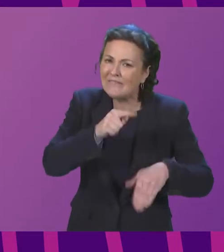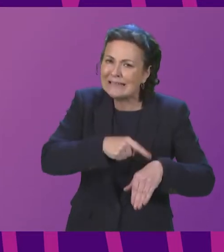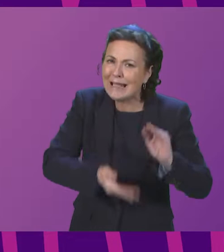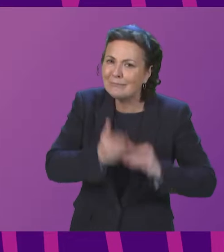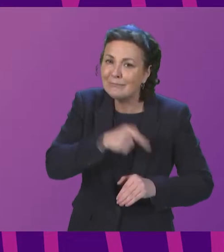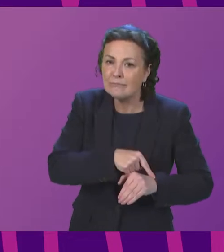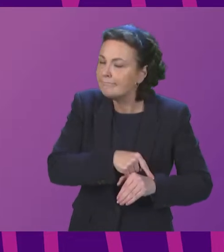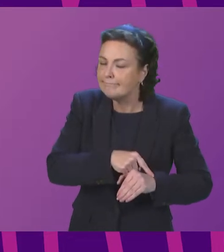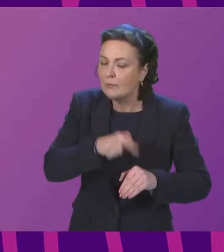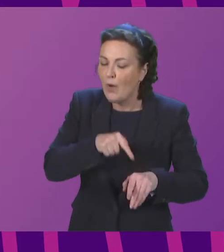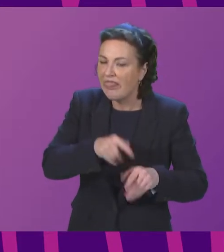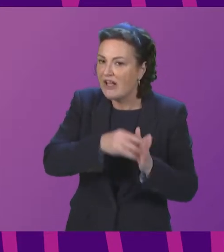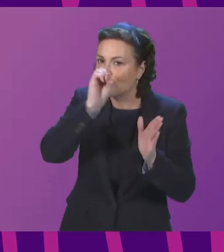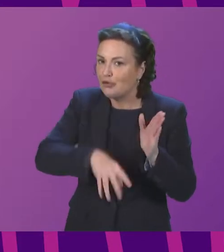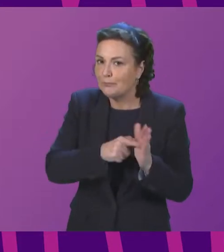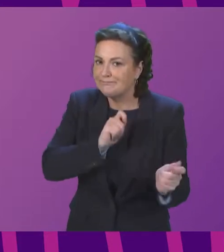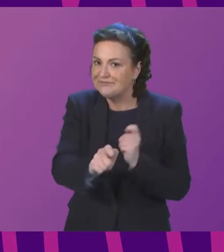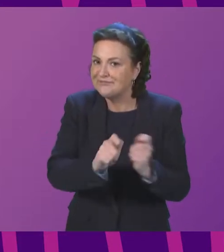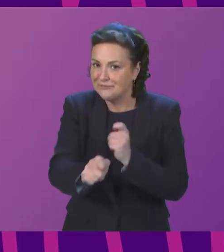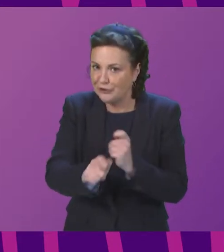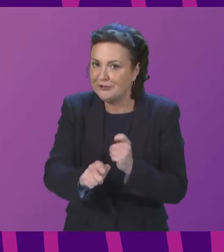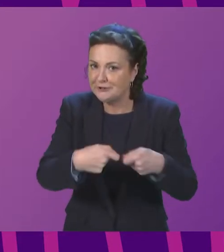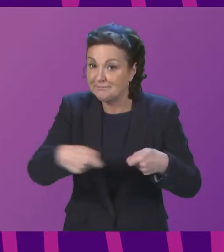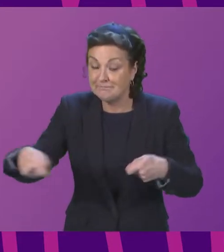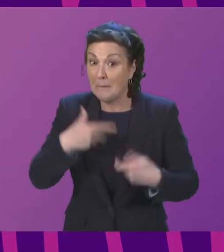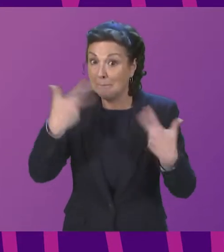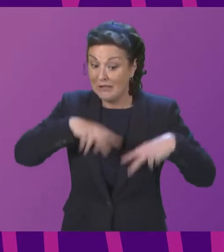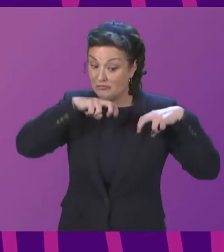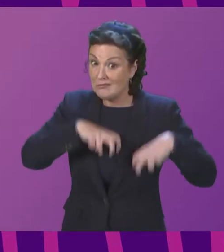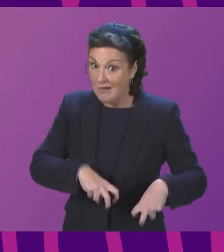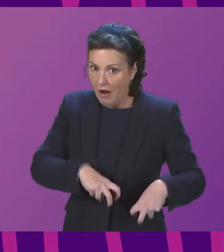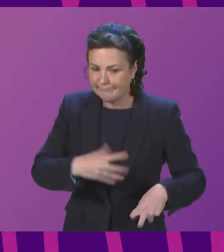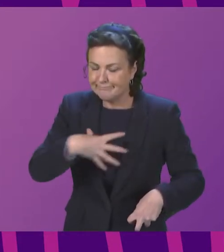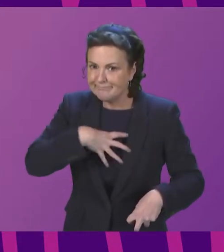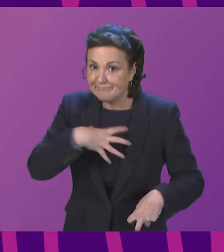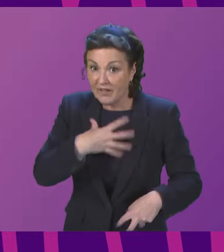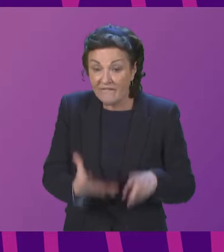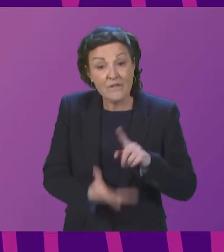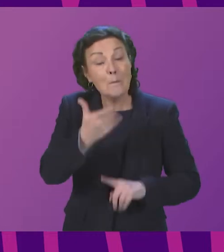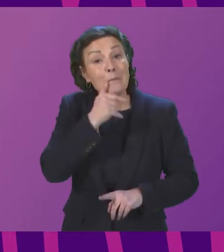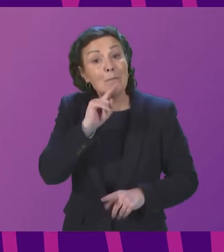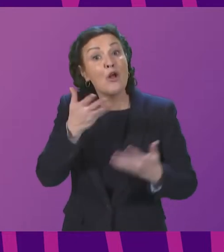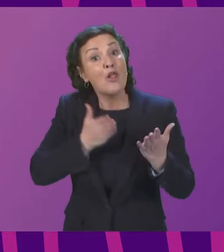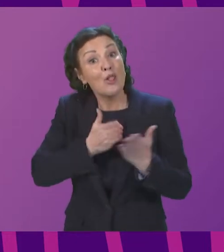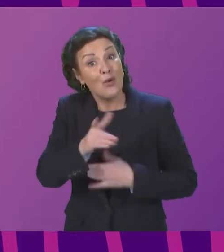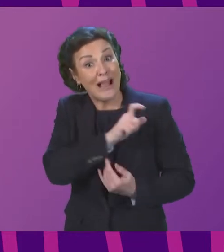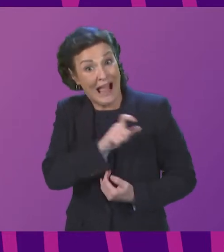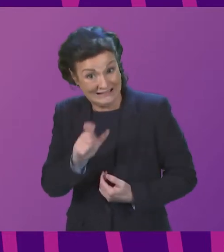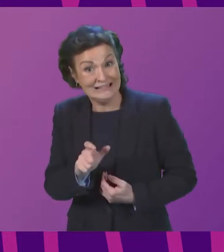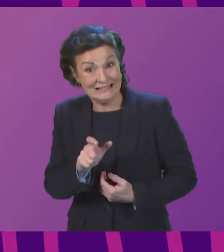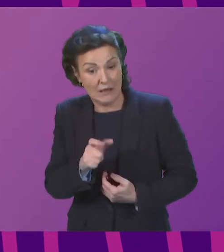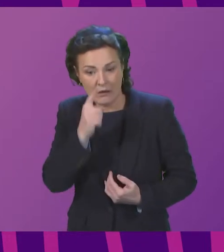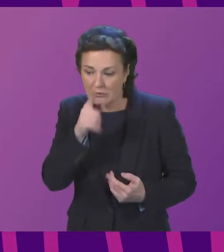judgment. Research into the impact of this new definition has revealed that the number of people with cancer accessing adult disability